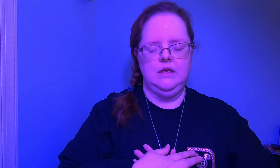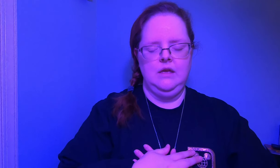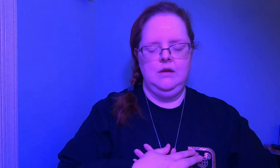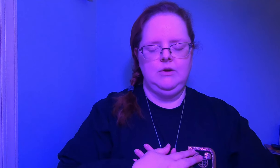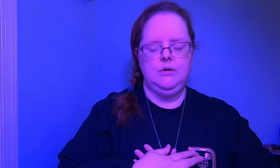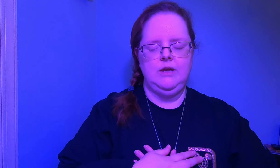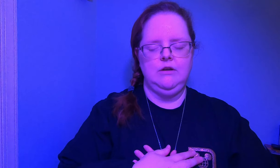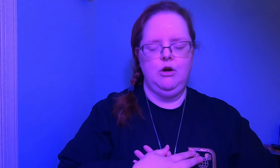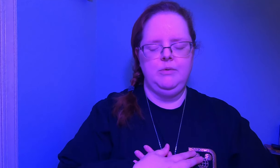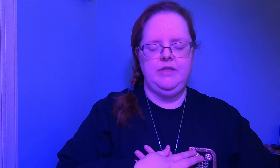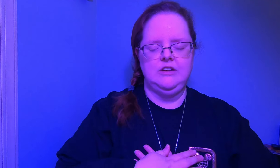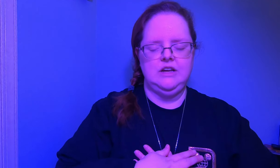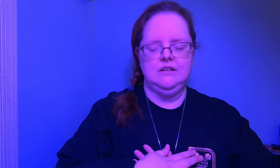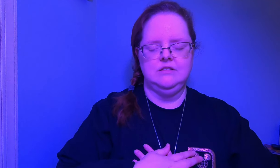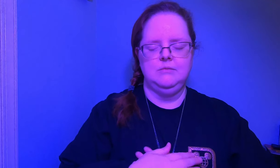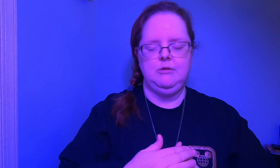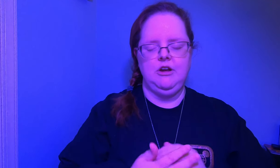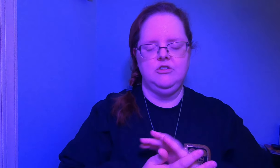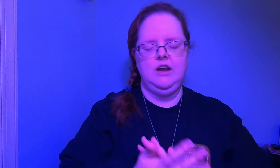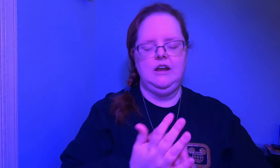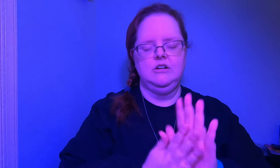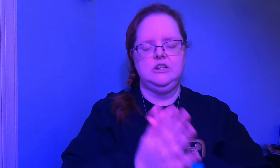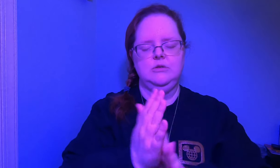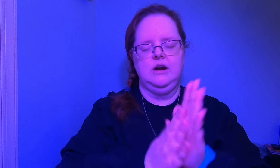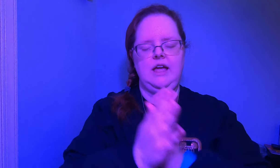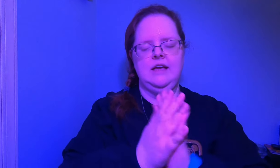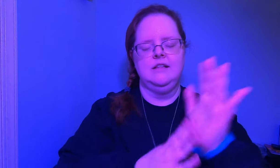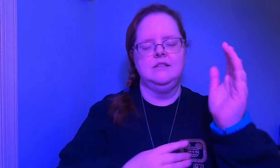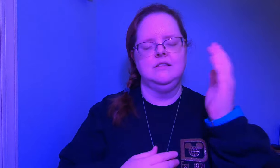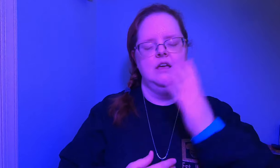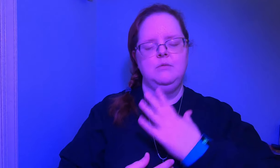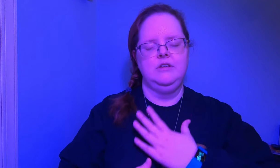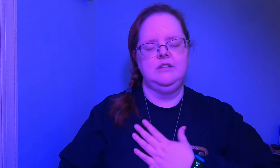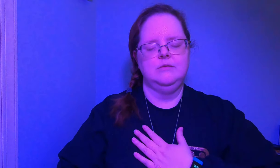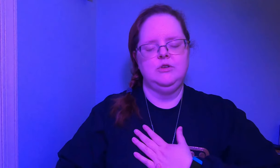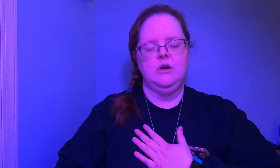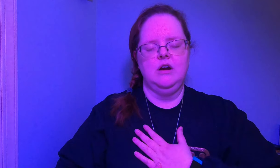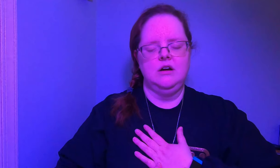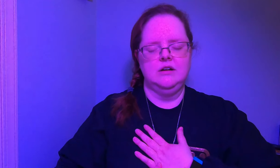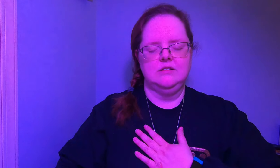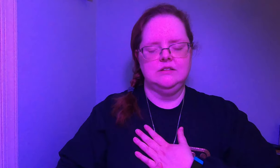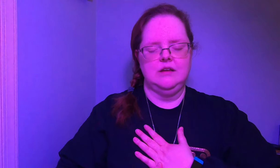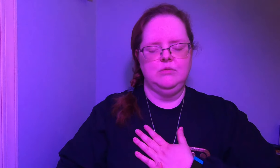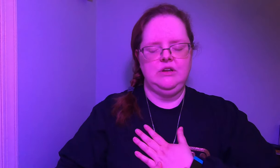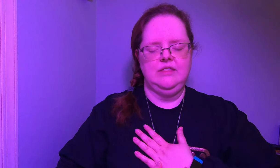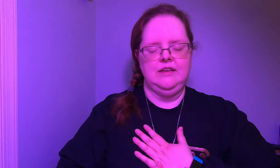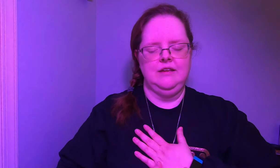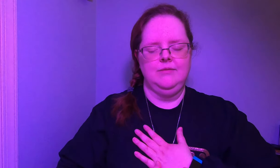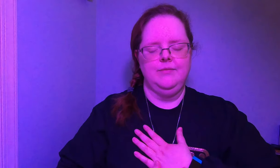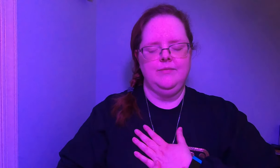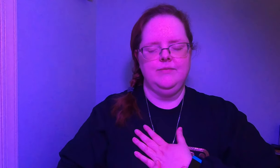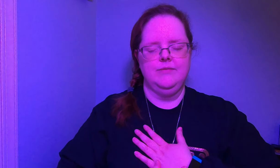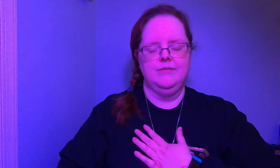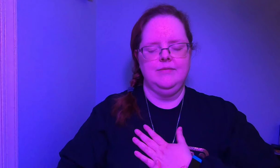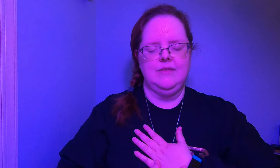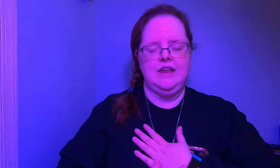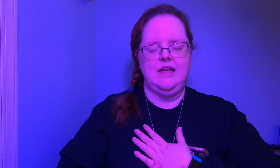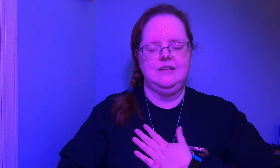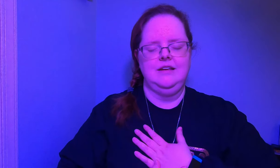we know we can open that channel simply by drawing energy to our hands pressing them to our hearts and breathing and ending